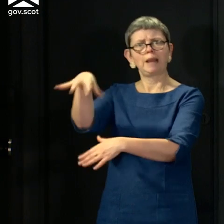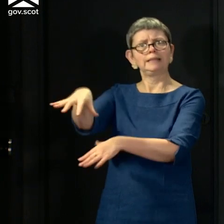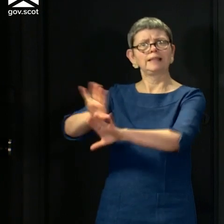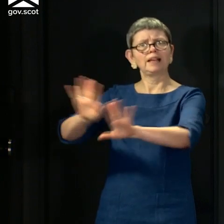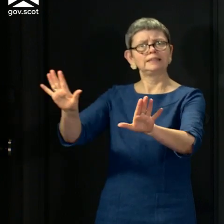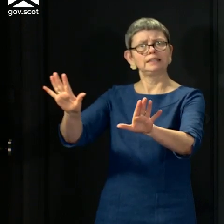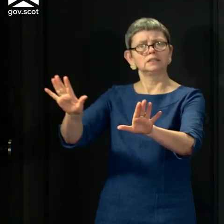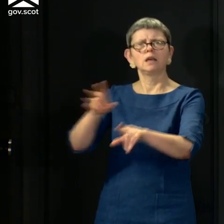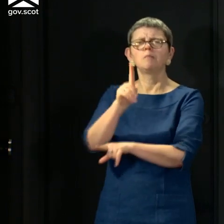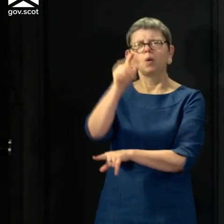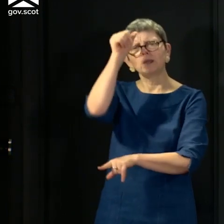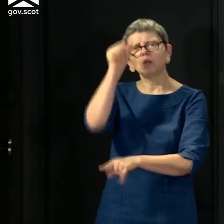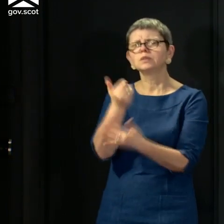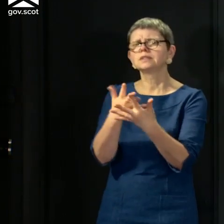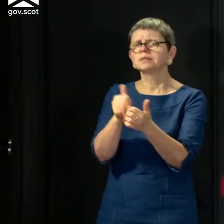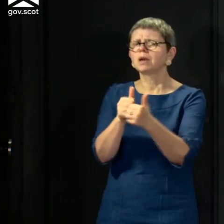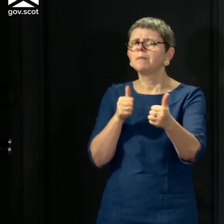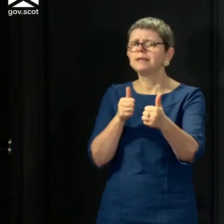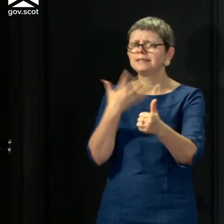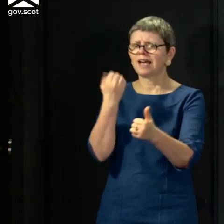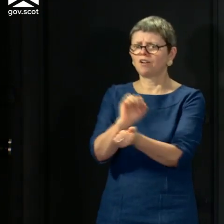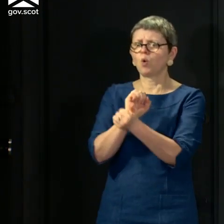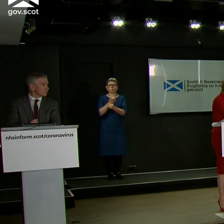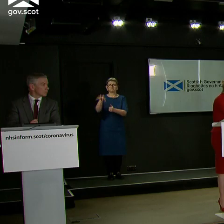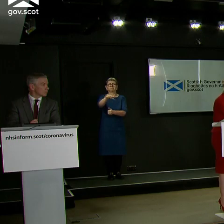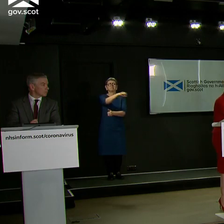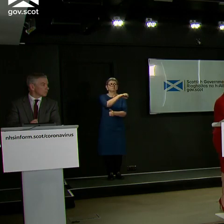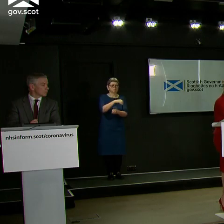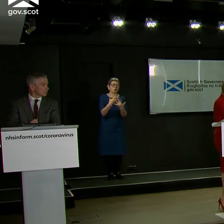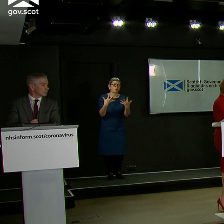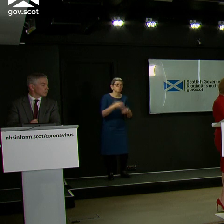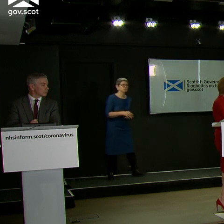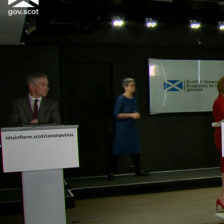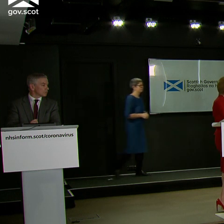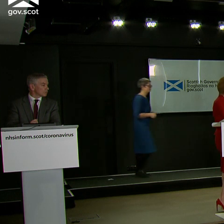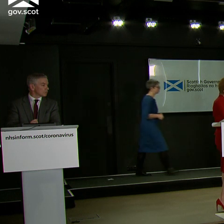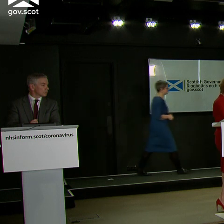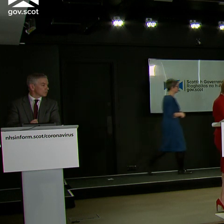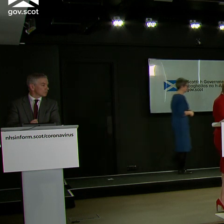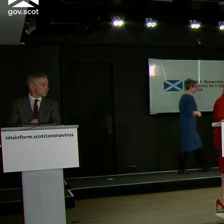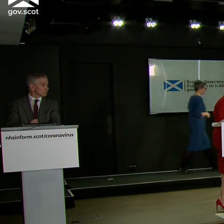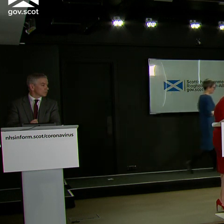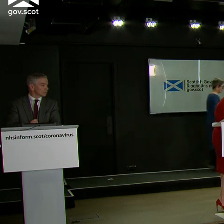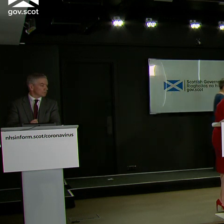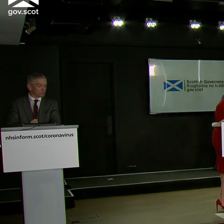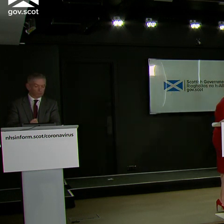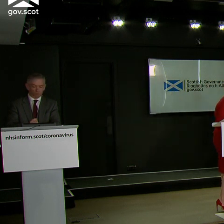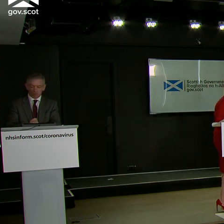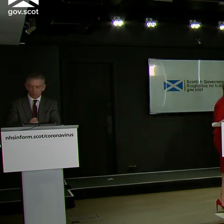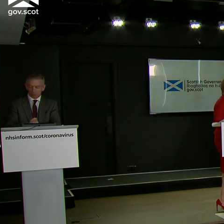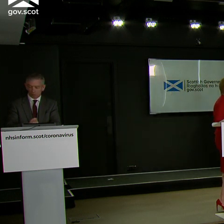care home providers have many different homes, and it's important we see it in that context. So if we go back to what the First Minister said